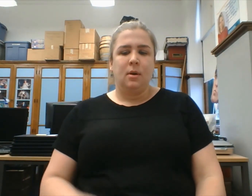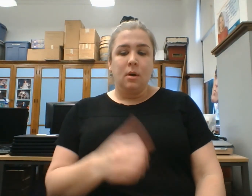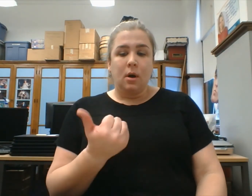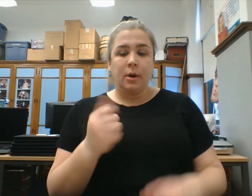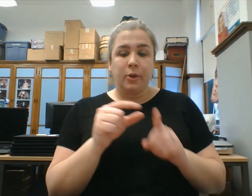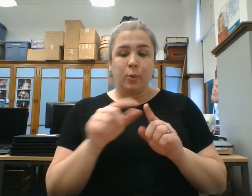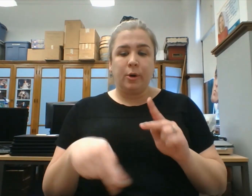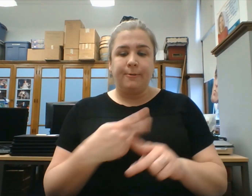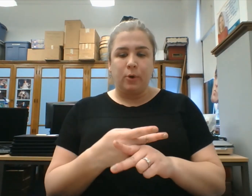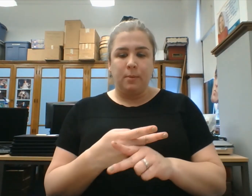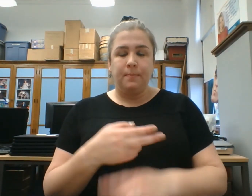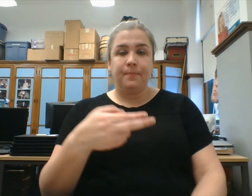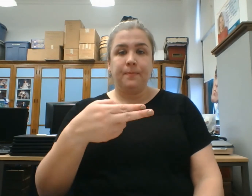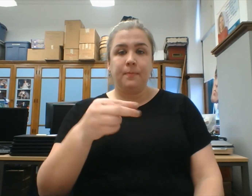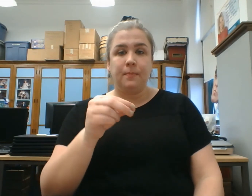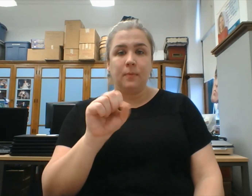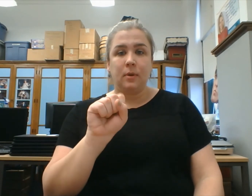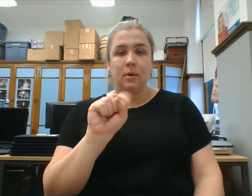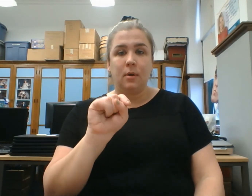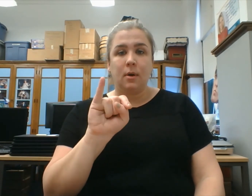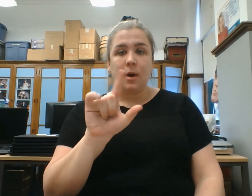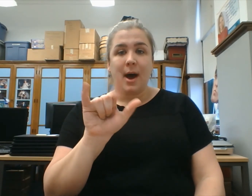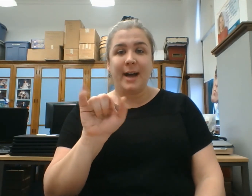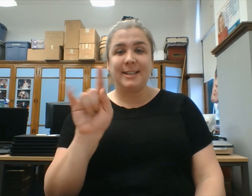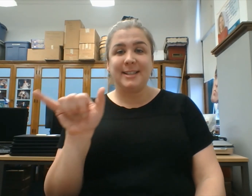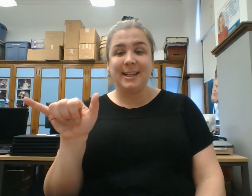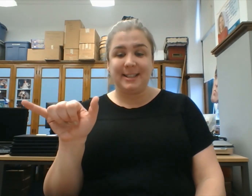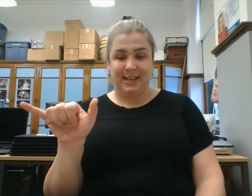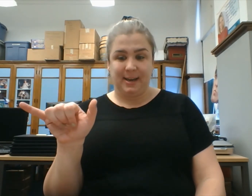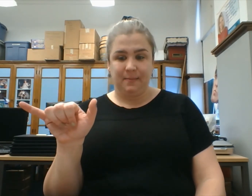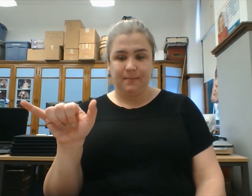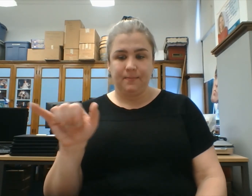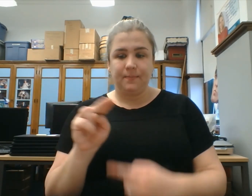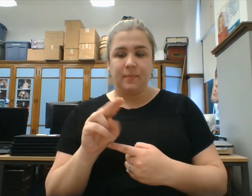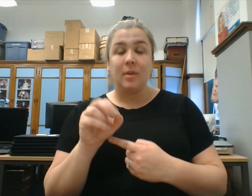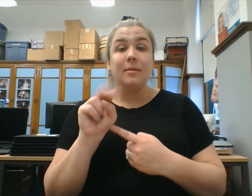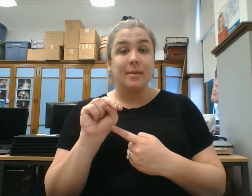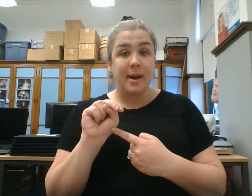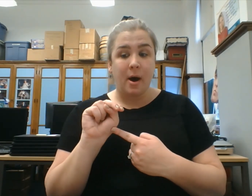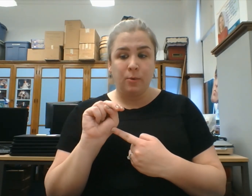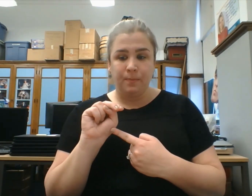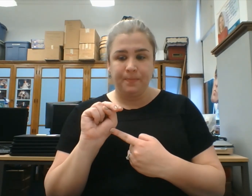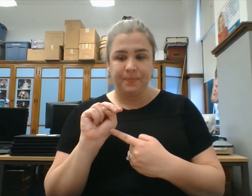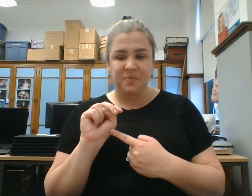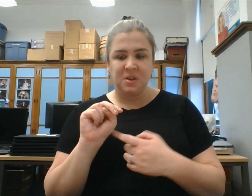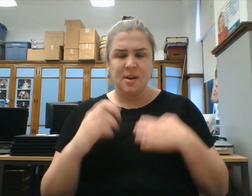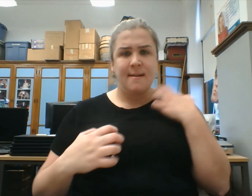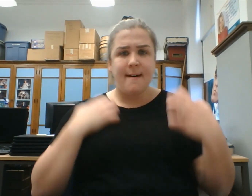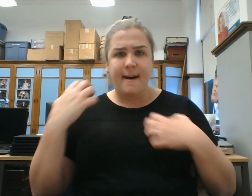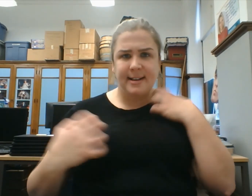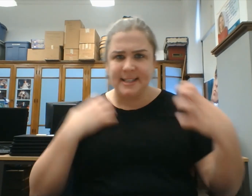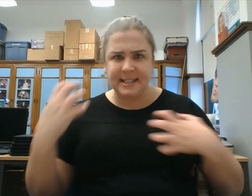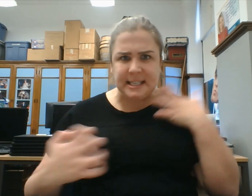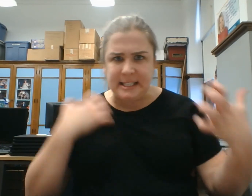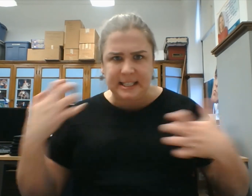Another word form. Hostility. Hostility. Noun. Hostility.